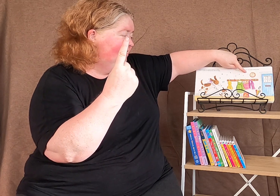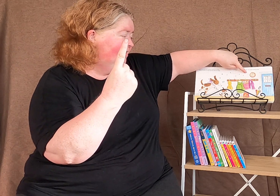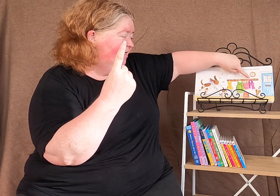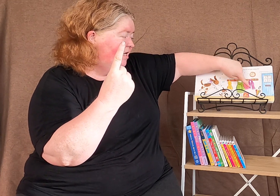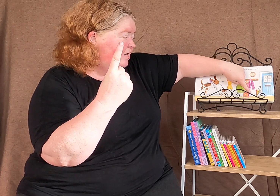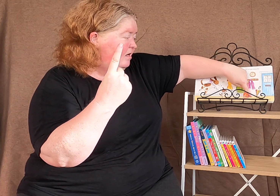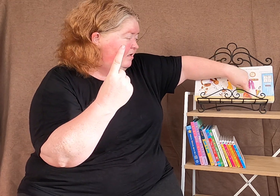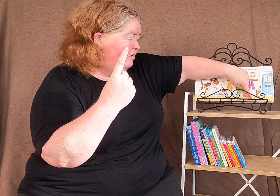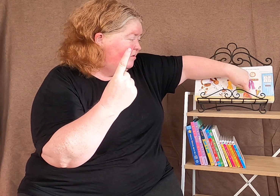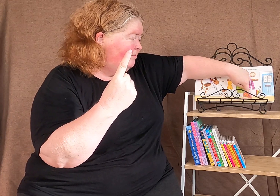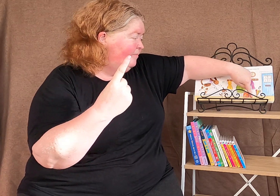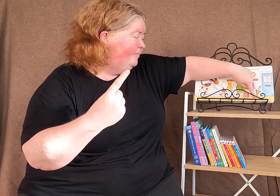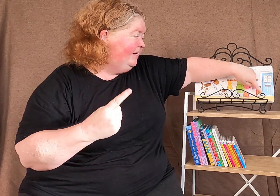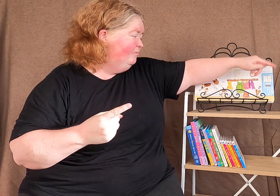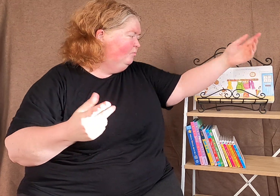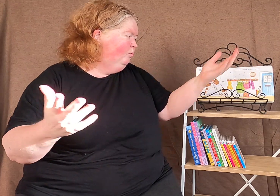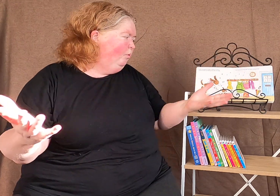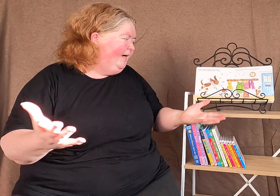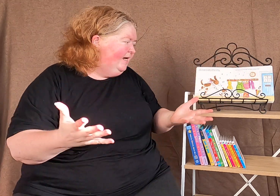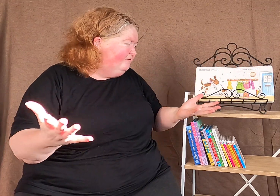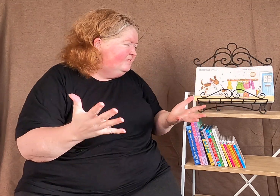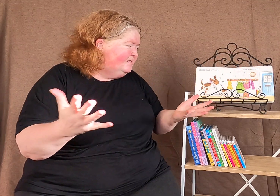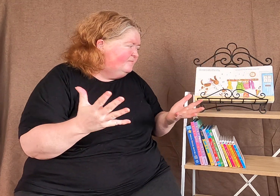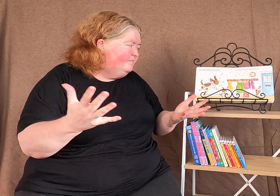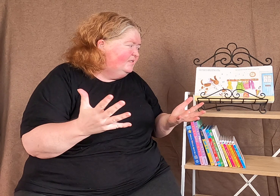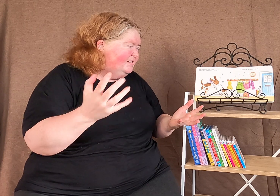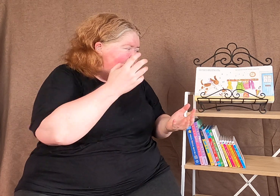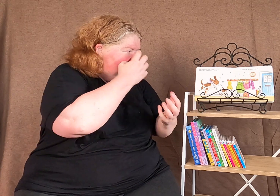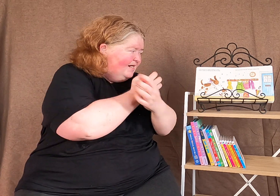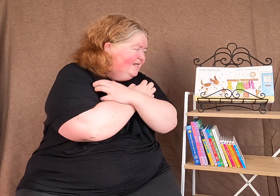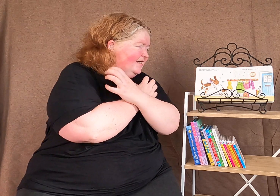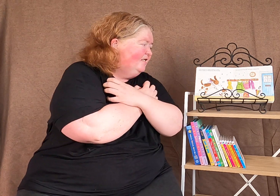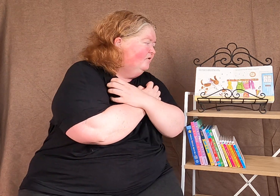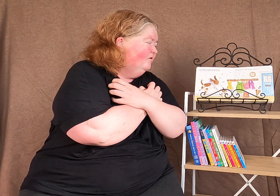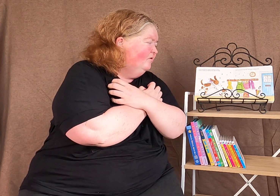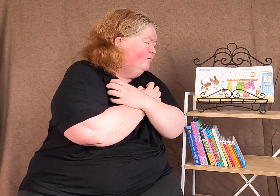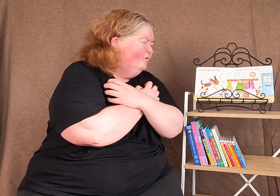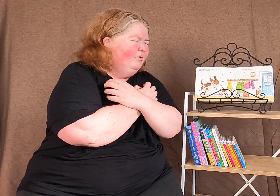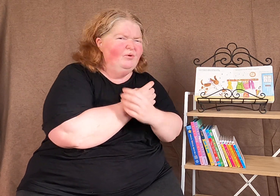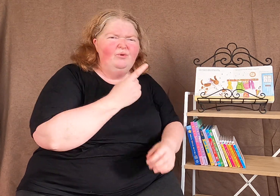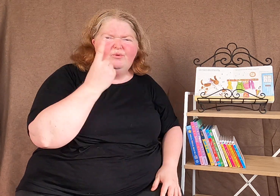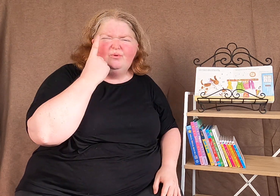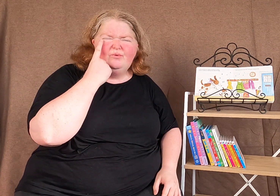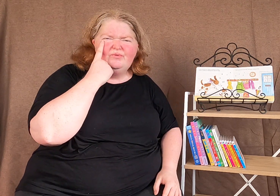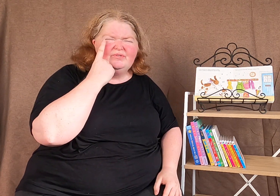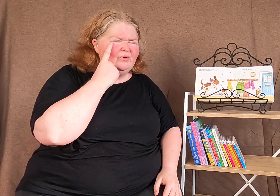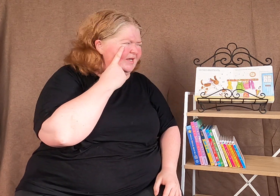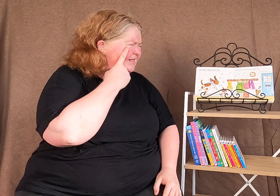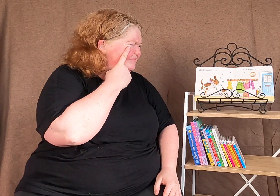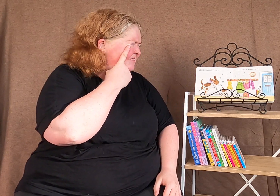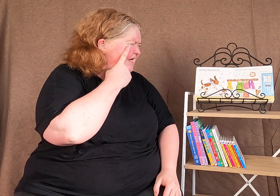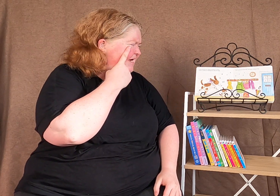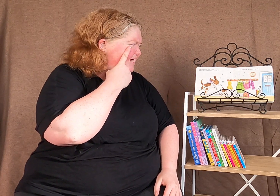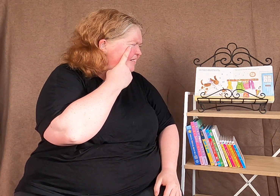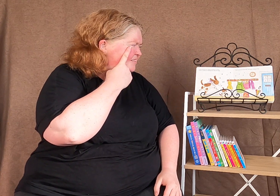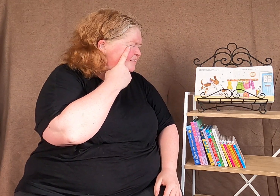But where is my teddy? Who saw him last?